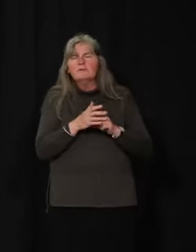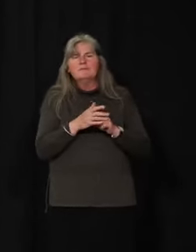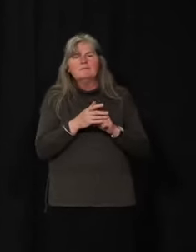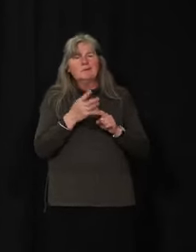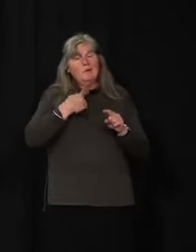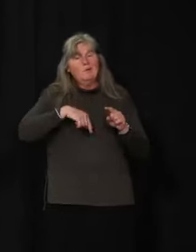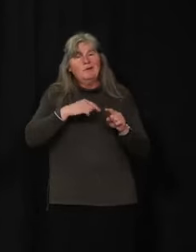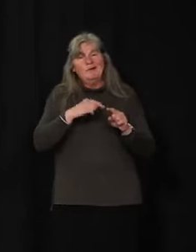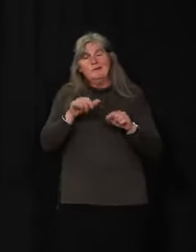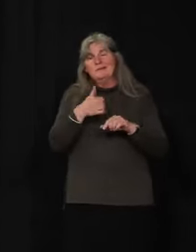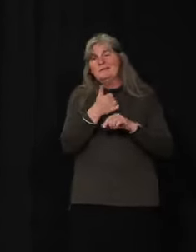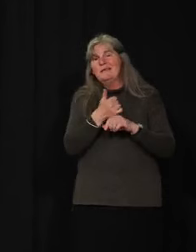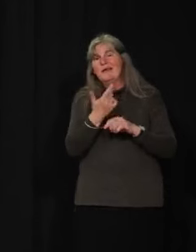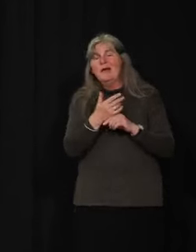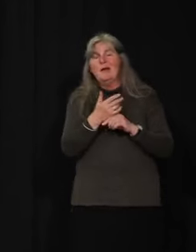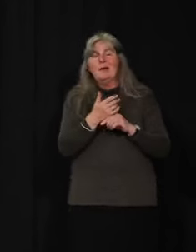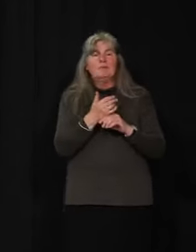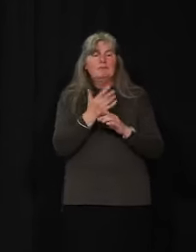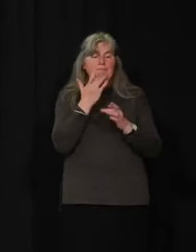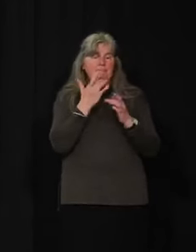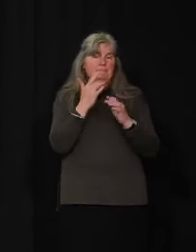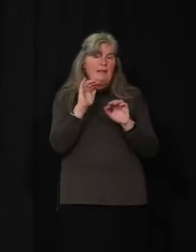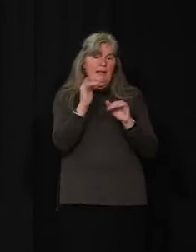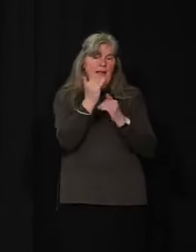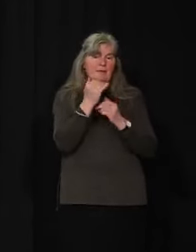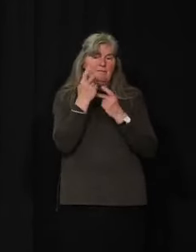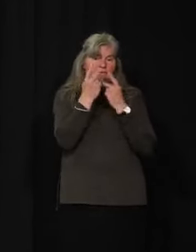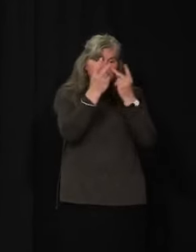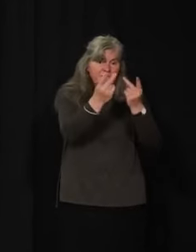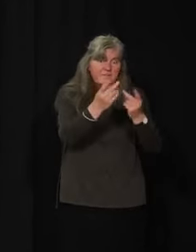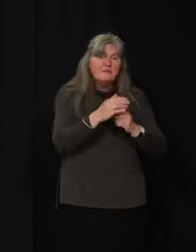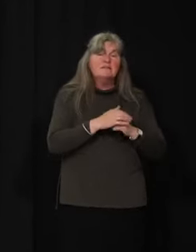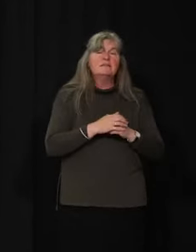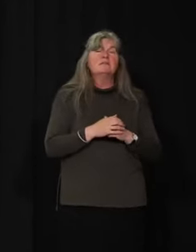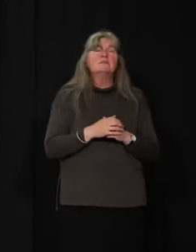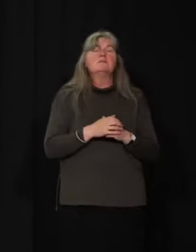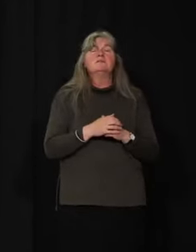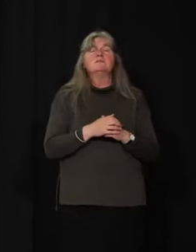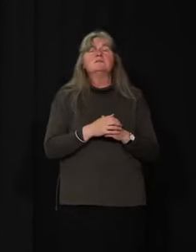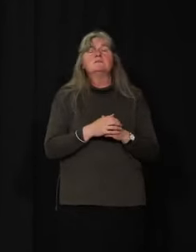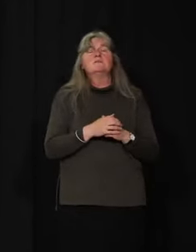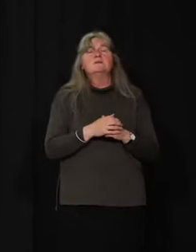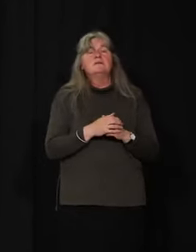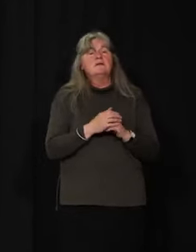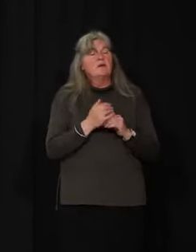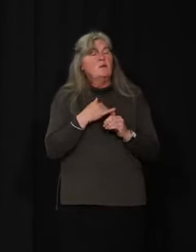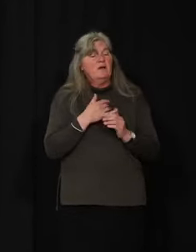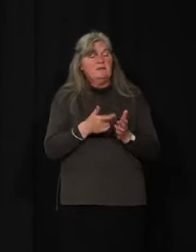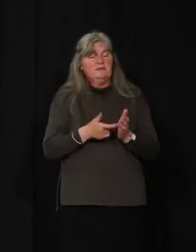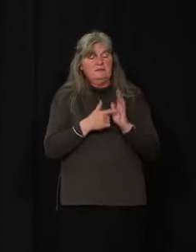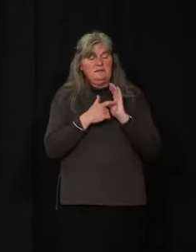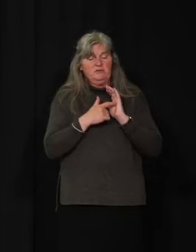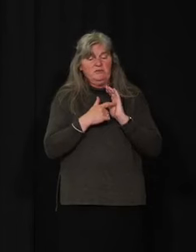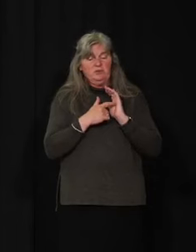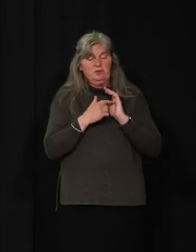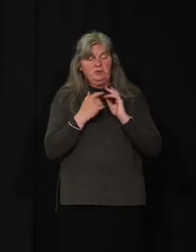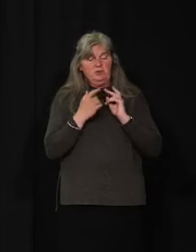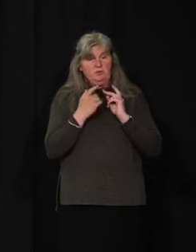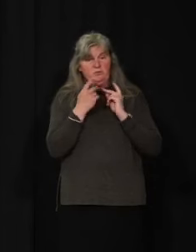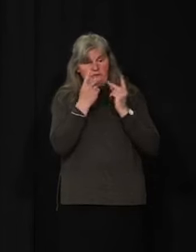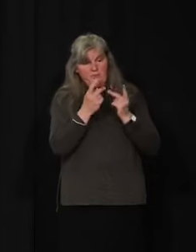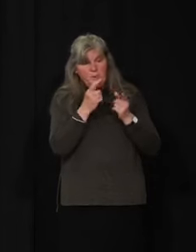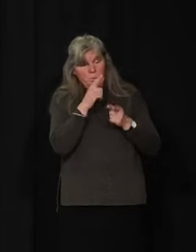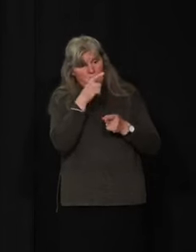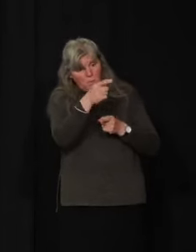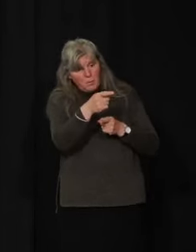to only essential visitors in all of our long-care homes. The essential visitors are screened